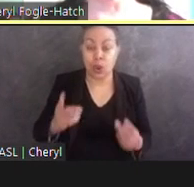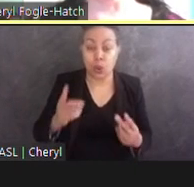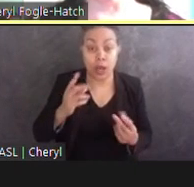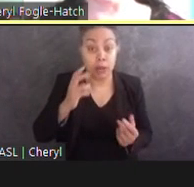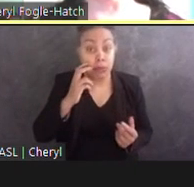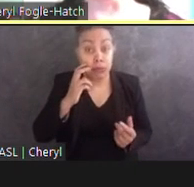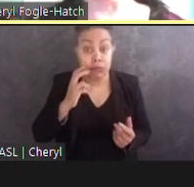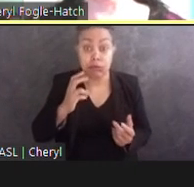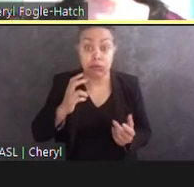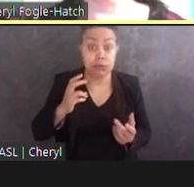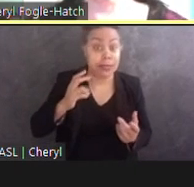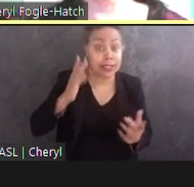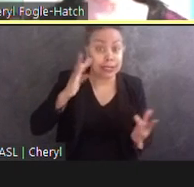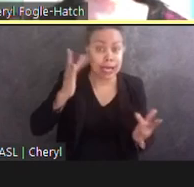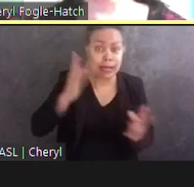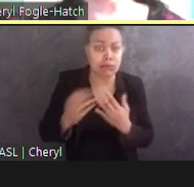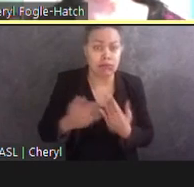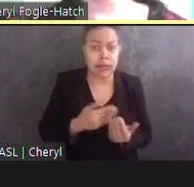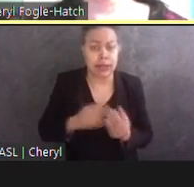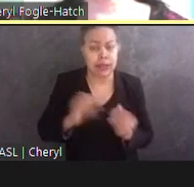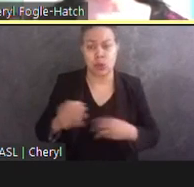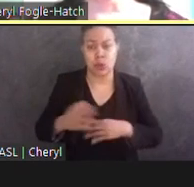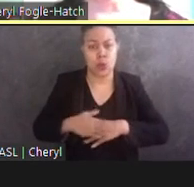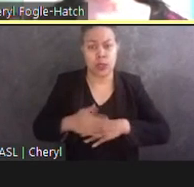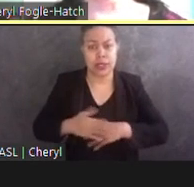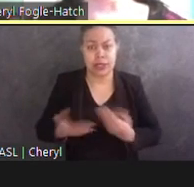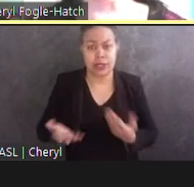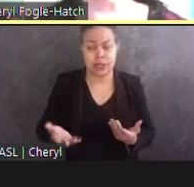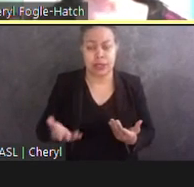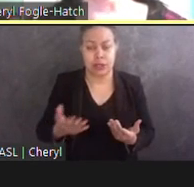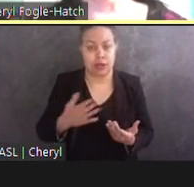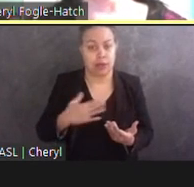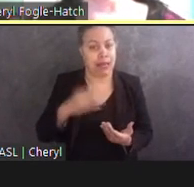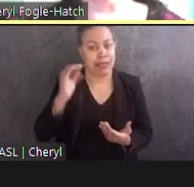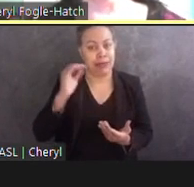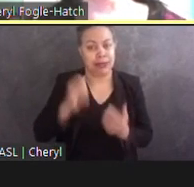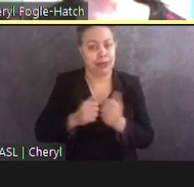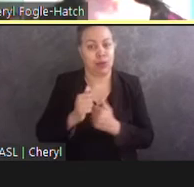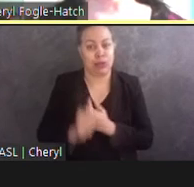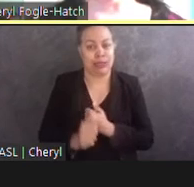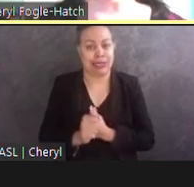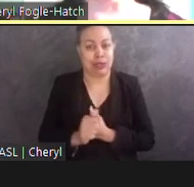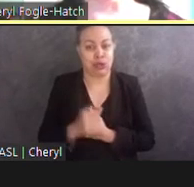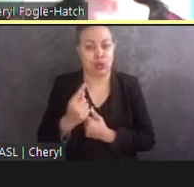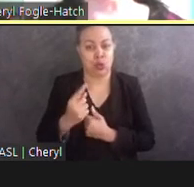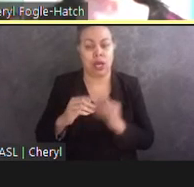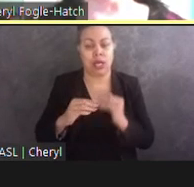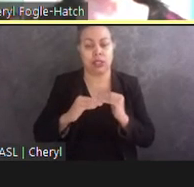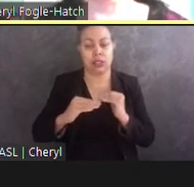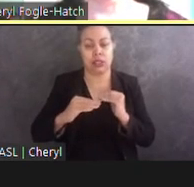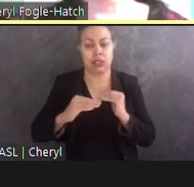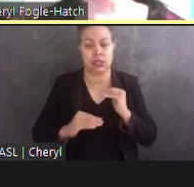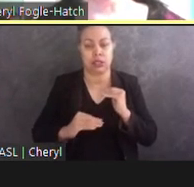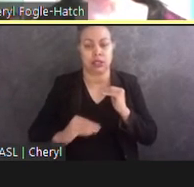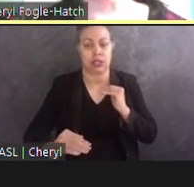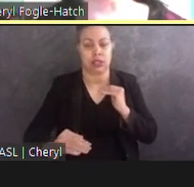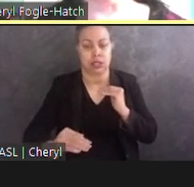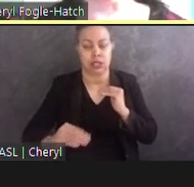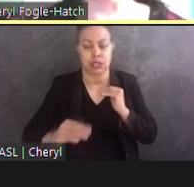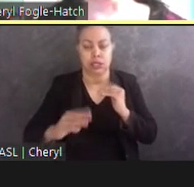the hazard. In my opinion, the most dangerous fountain is the inground fountain in room one because it drops off a